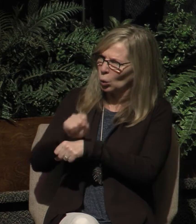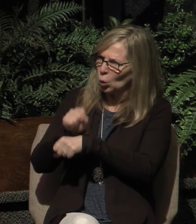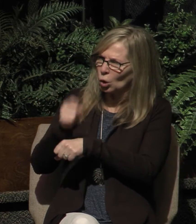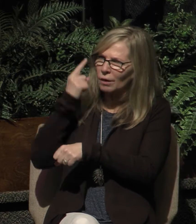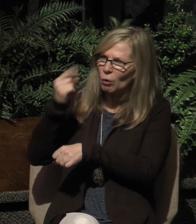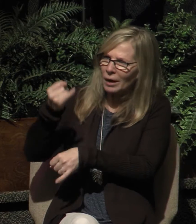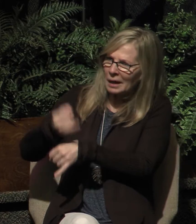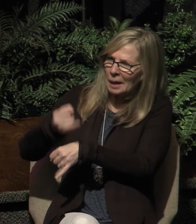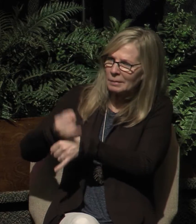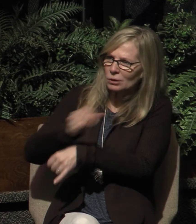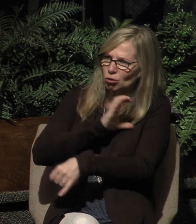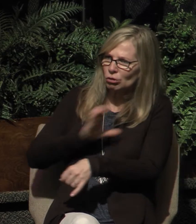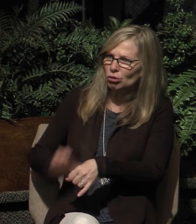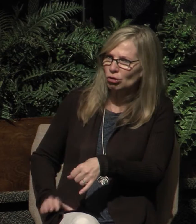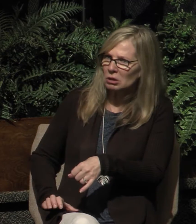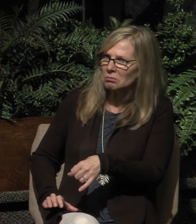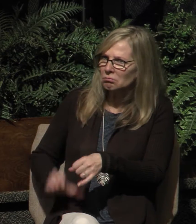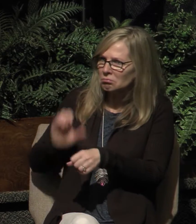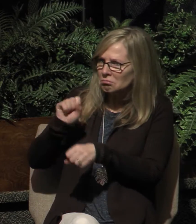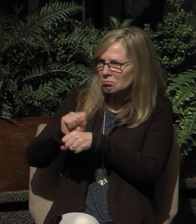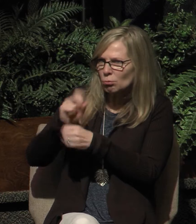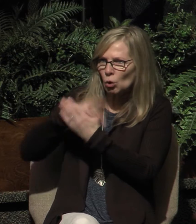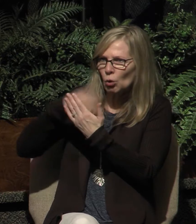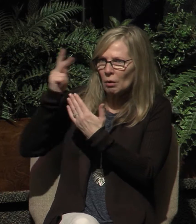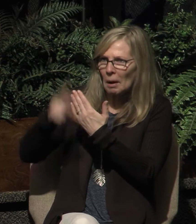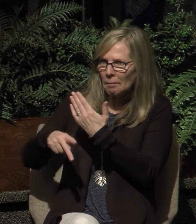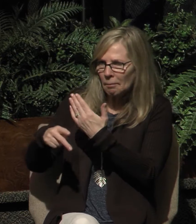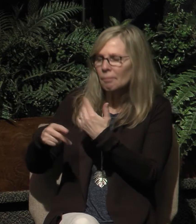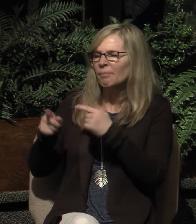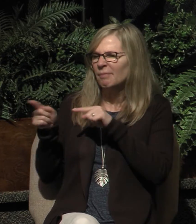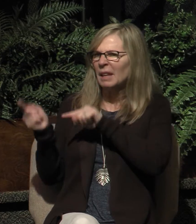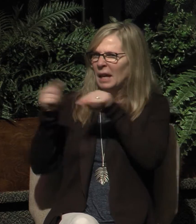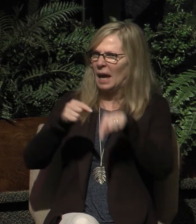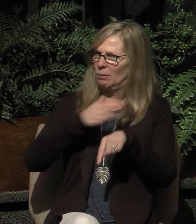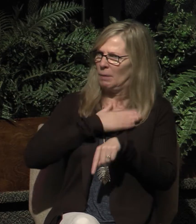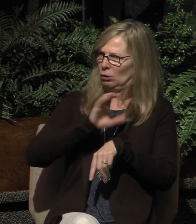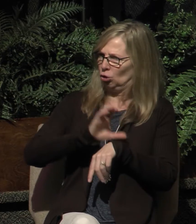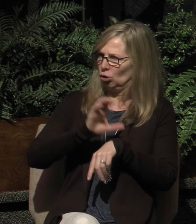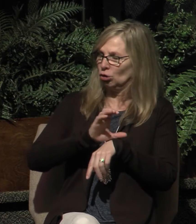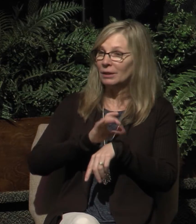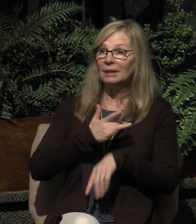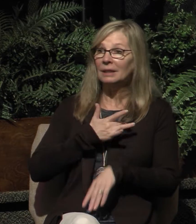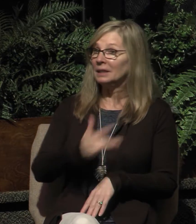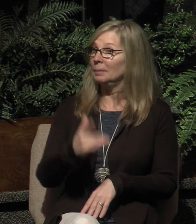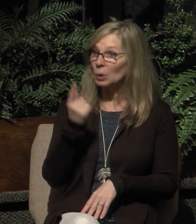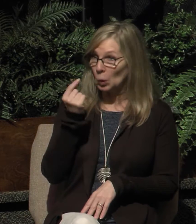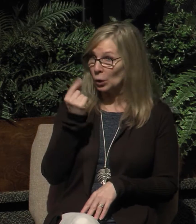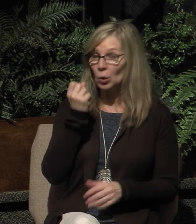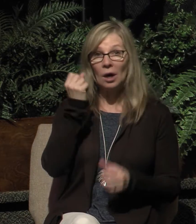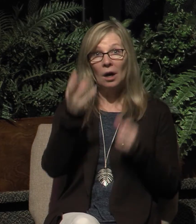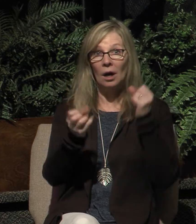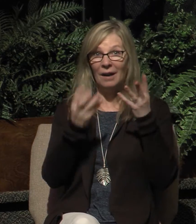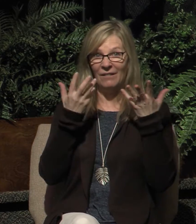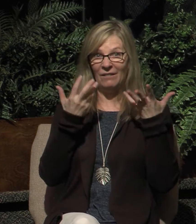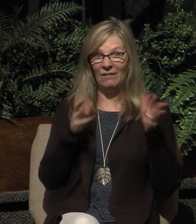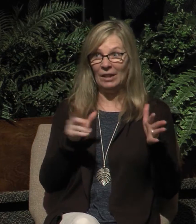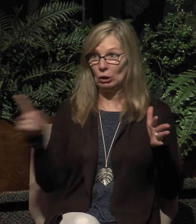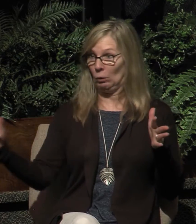Christian ministry while attending a church where I was a member. He would always slip in right after the hymns, sit there for the sermon, and then leave.